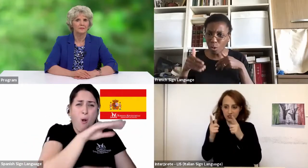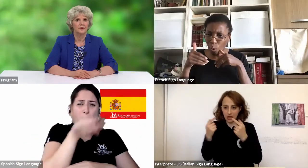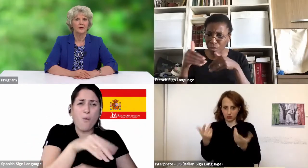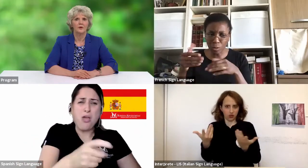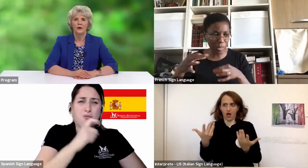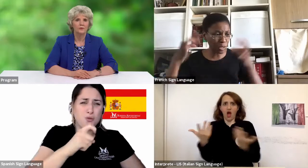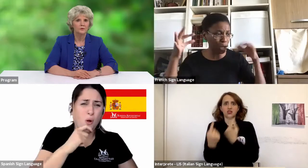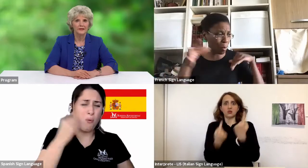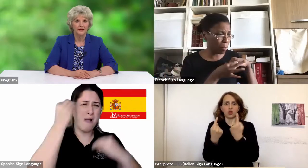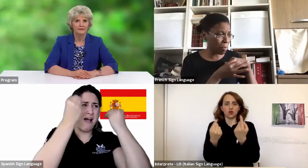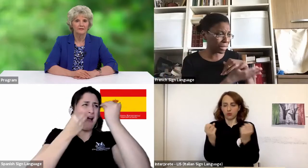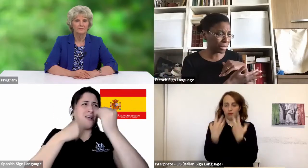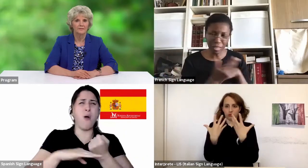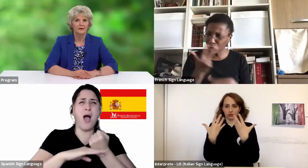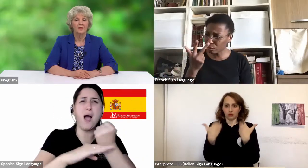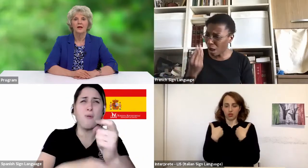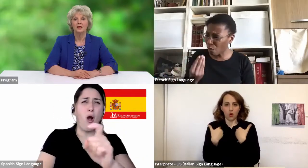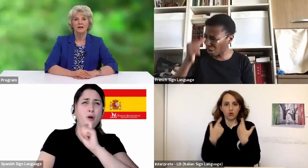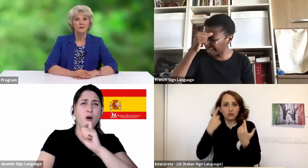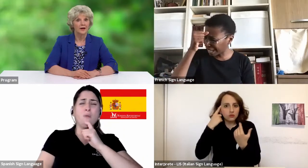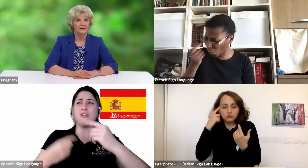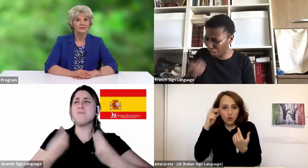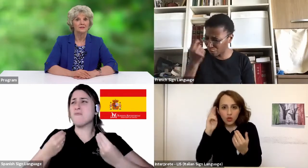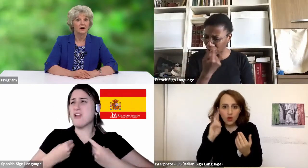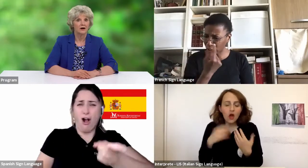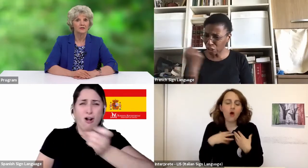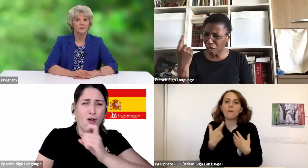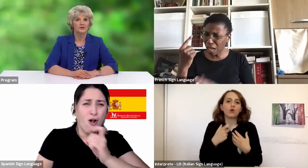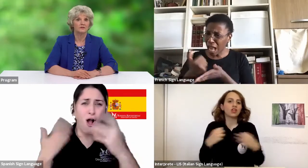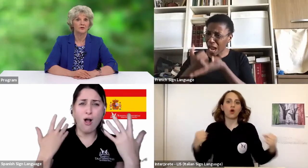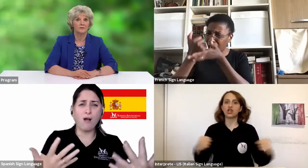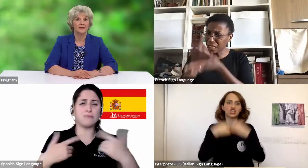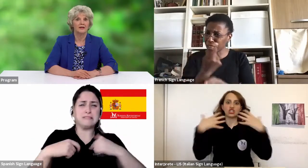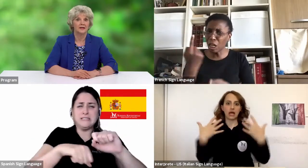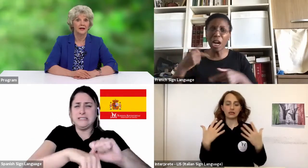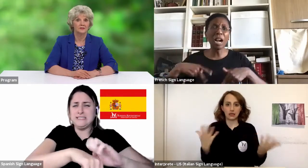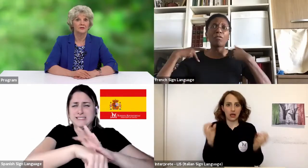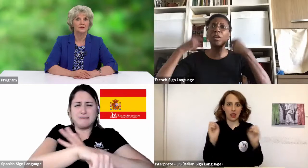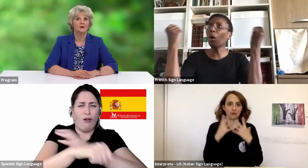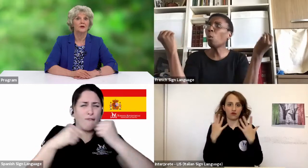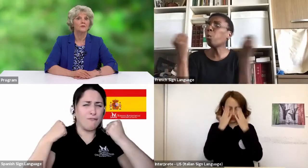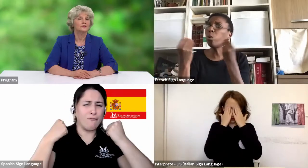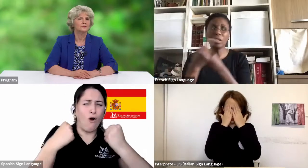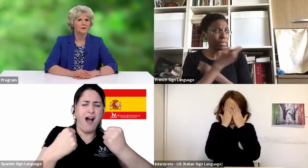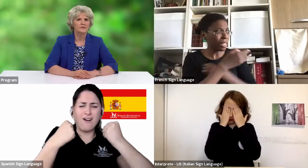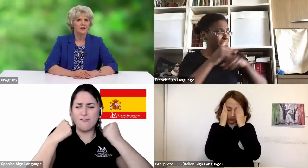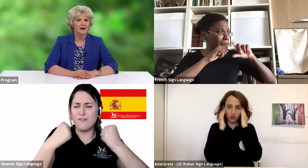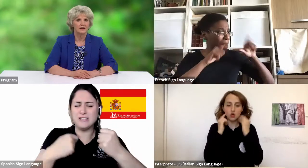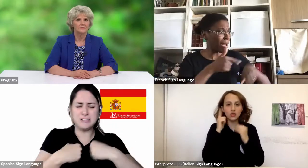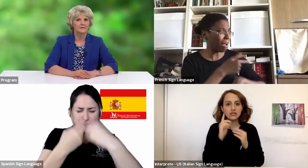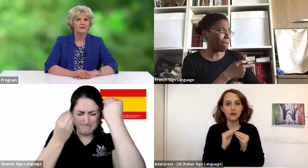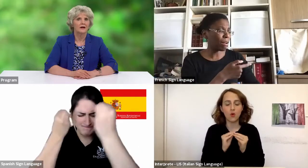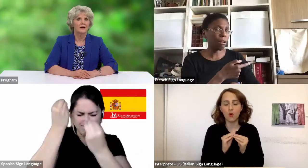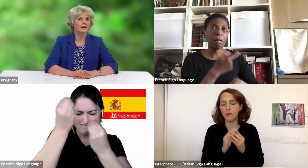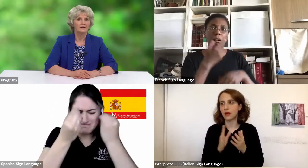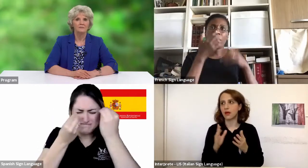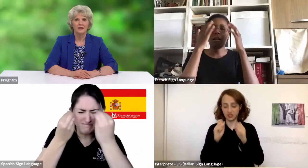them? Where would we live? In many ways, the hardest question for me to answer was where was God?